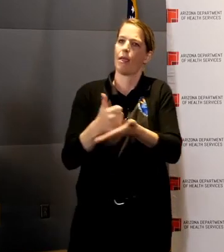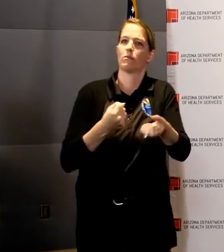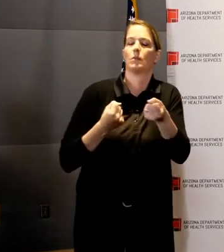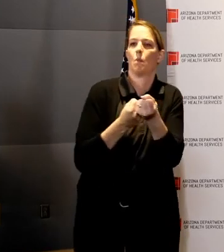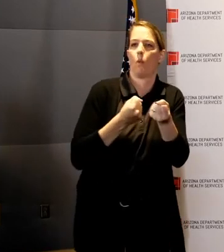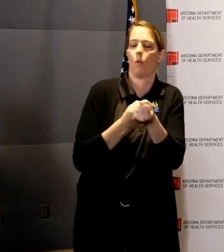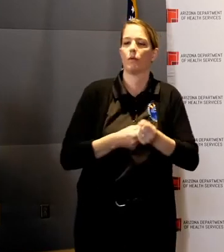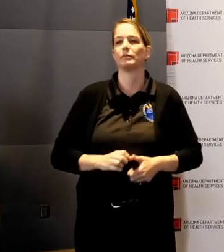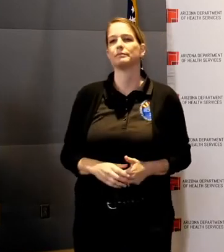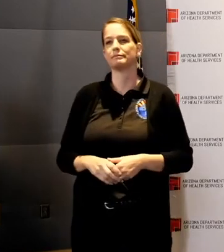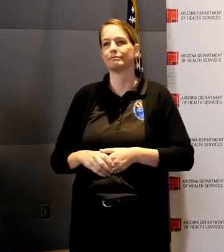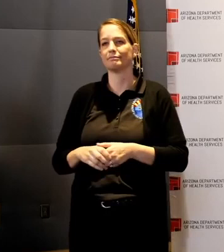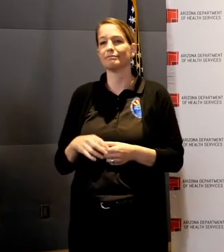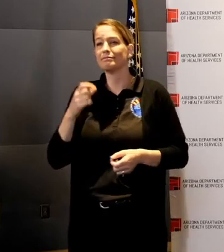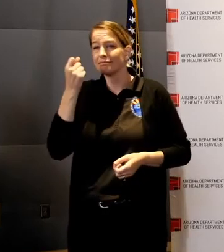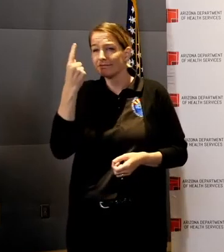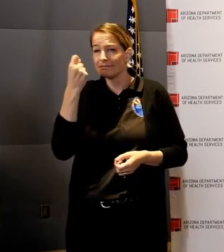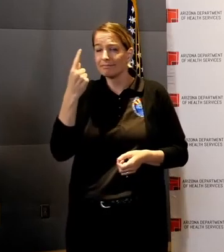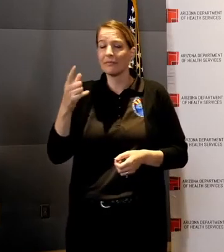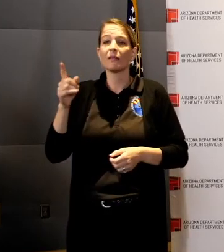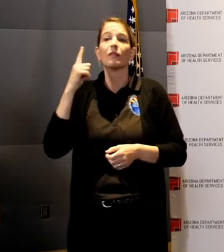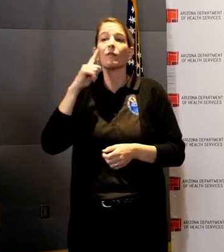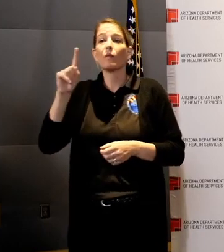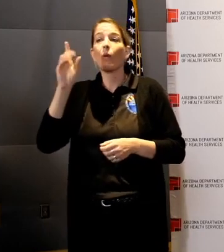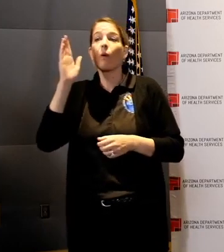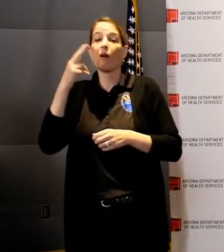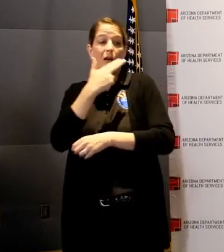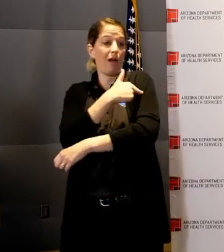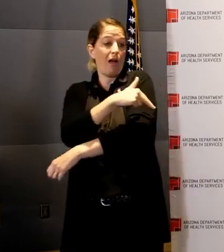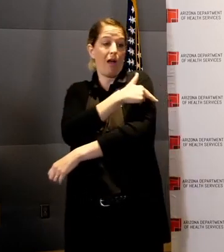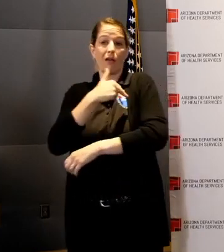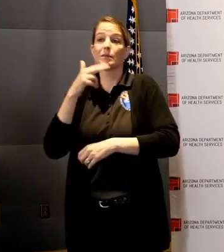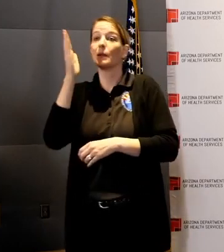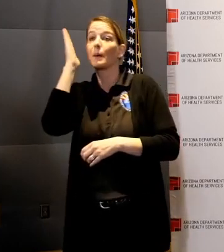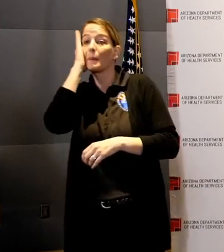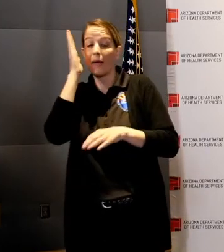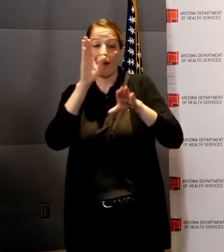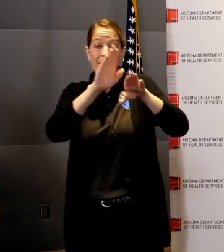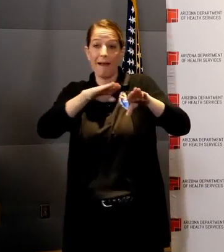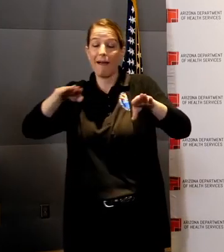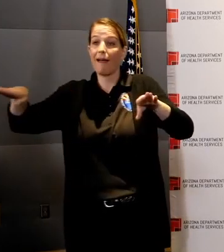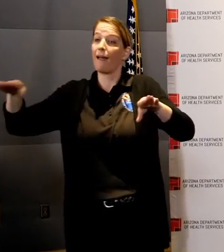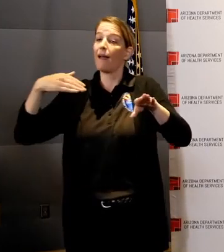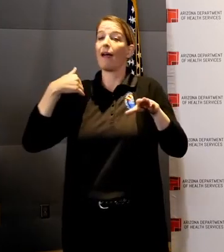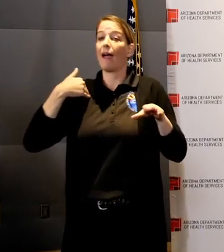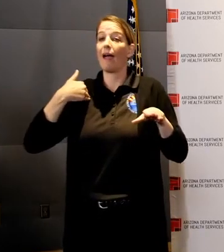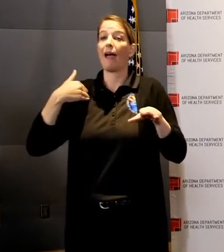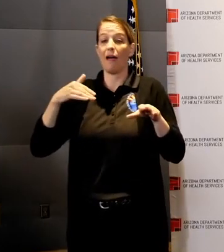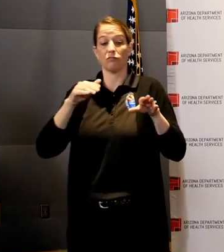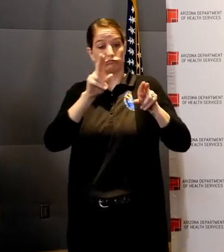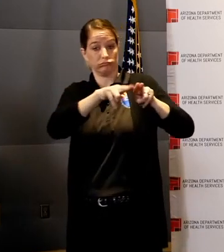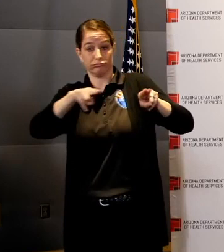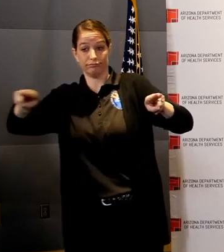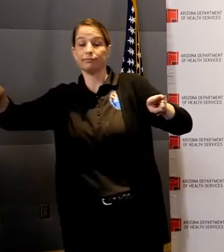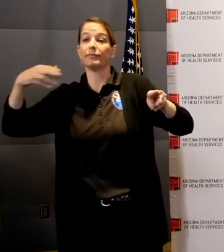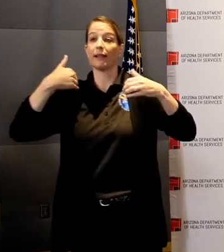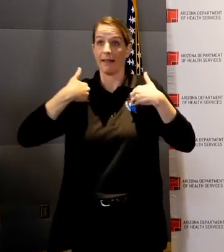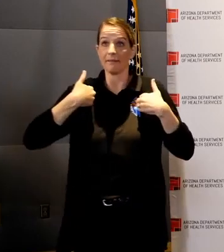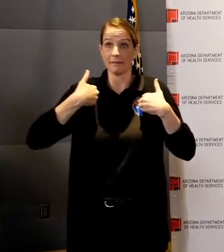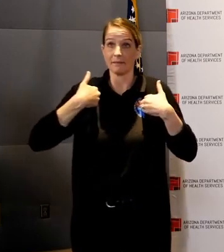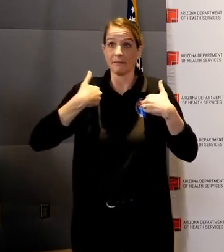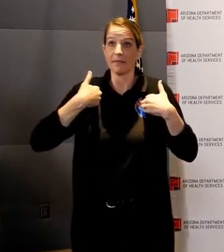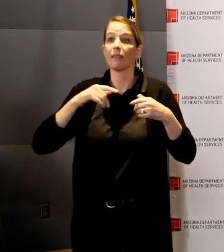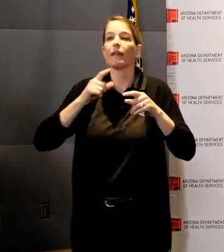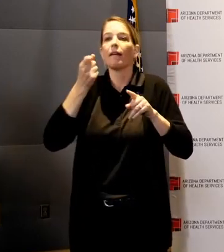Currently, there are 16,905 licensed hospital beds in Arizona and 1532